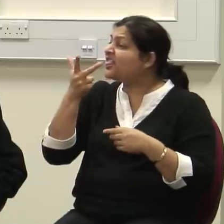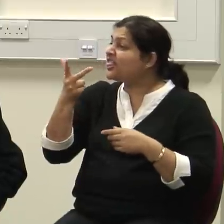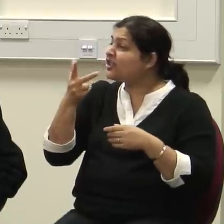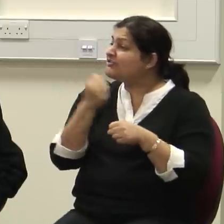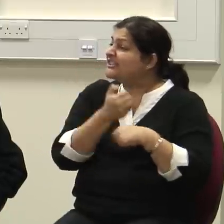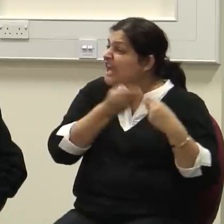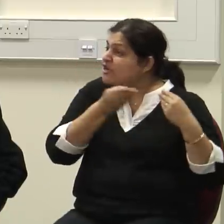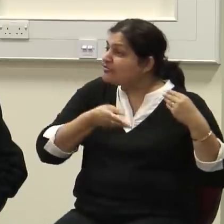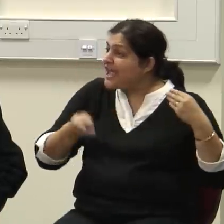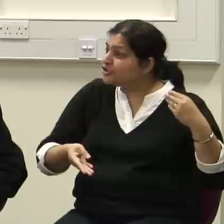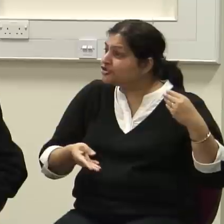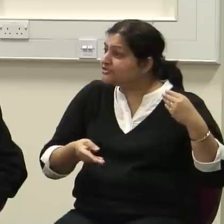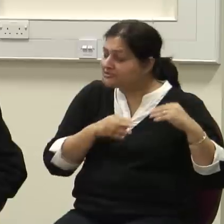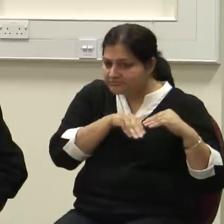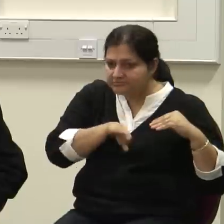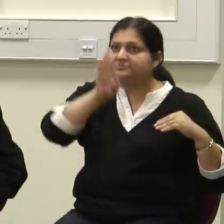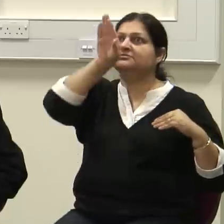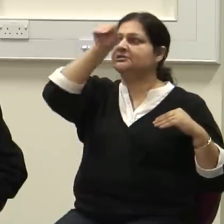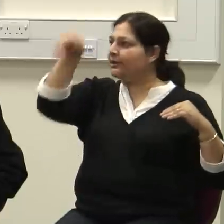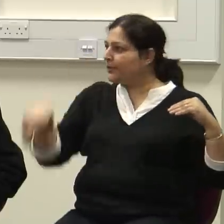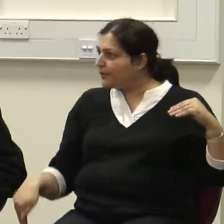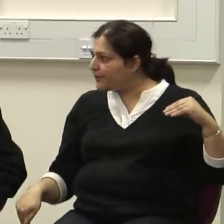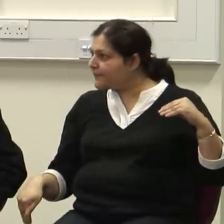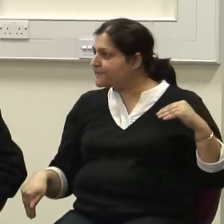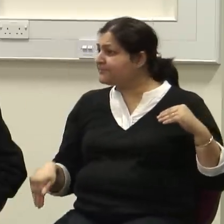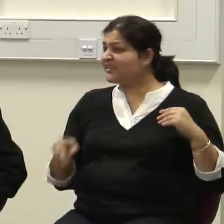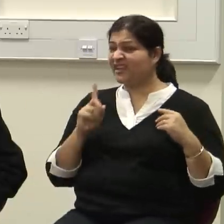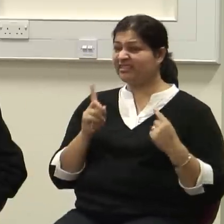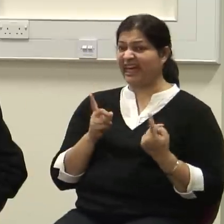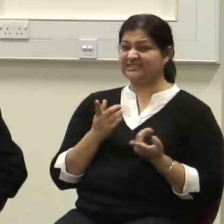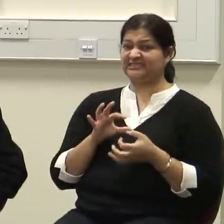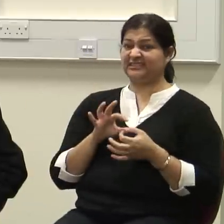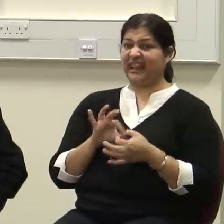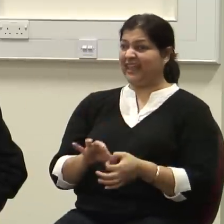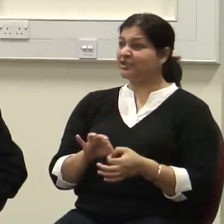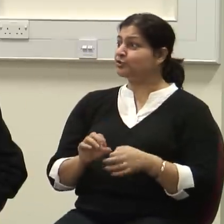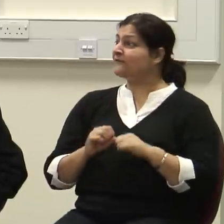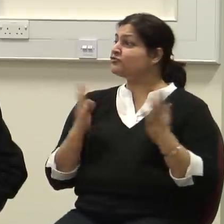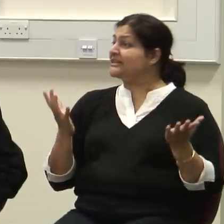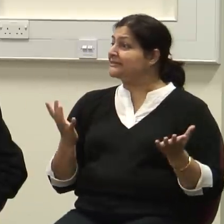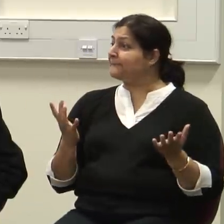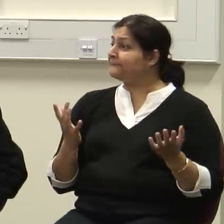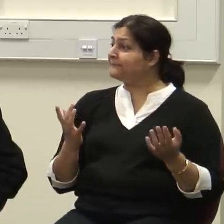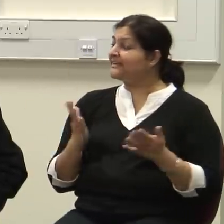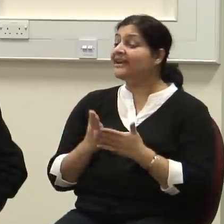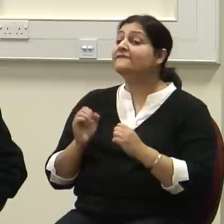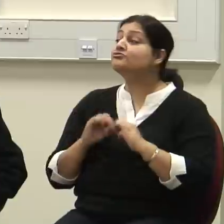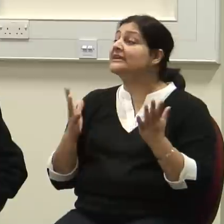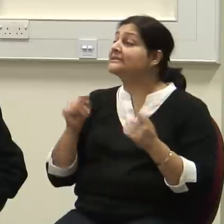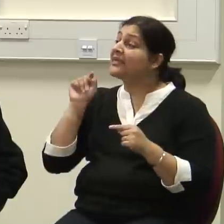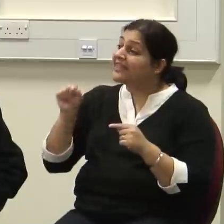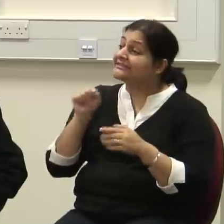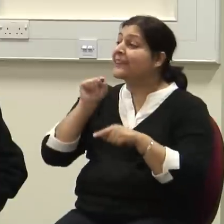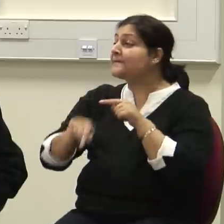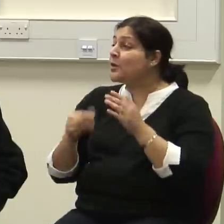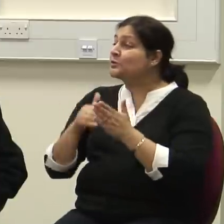again in three generations. That's freedom. Freedom is the most expensive thing in the world. That's